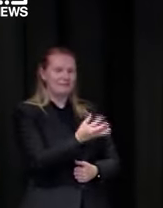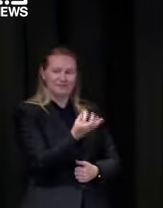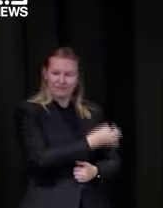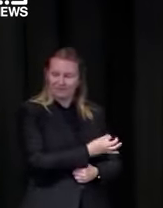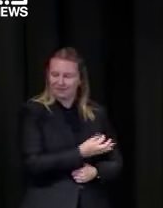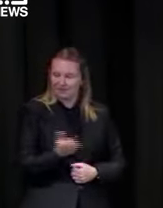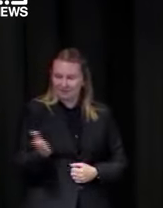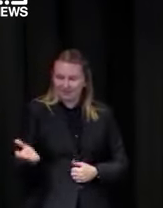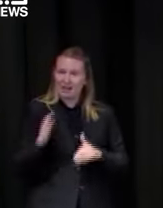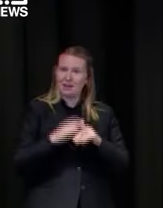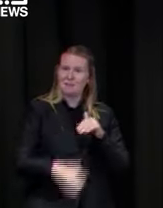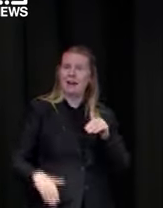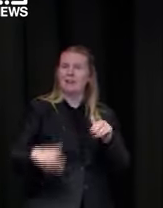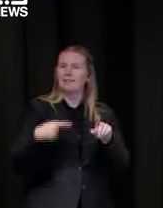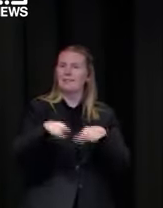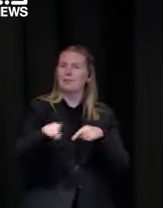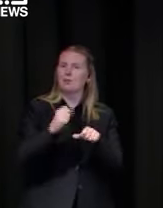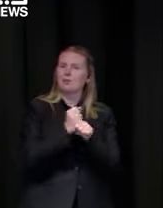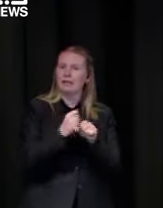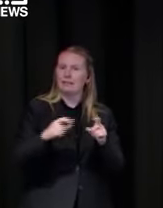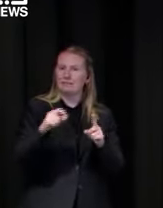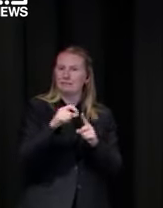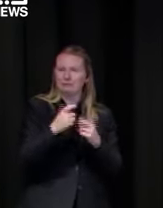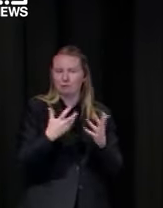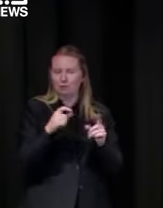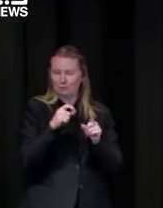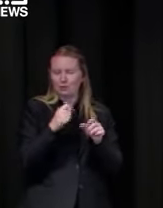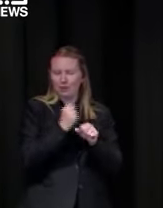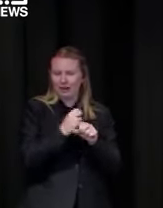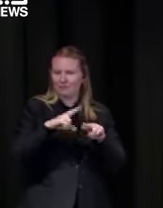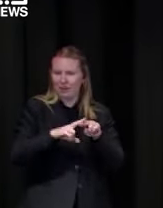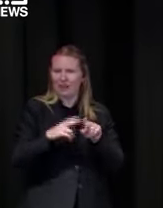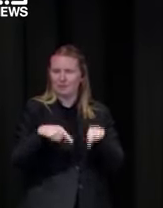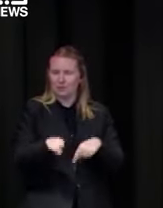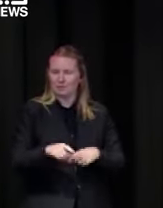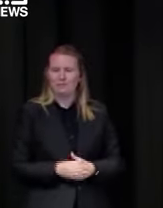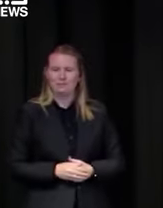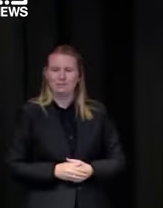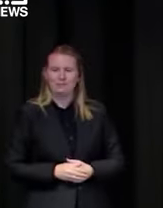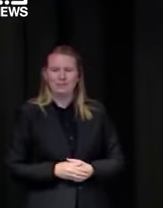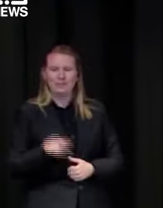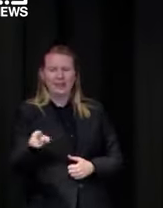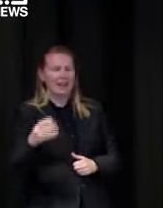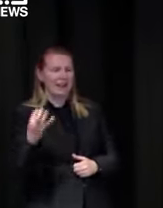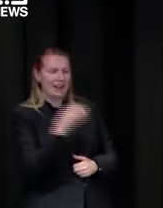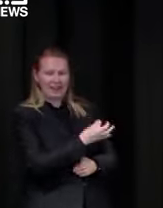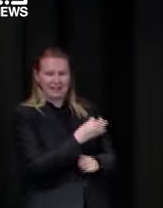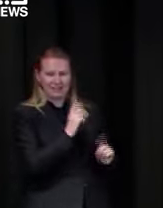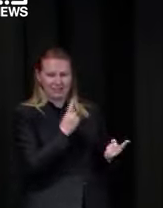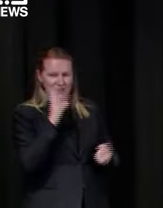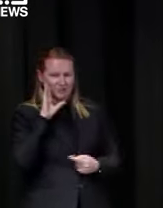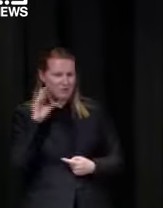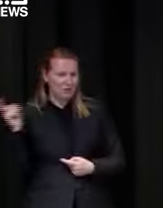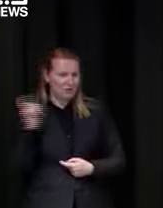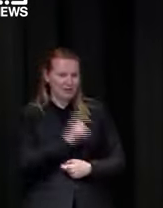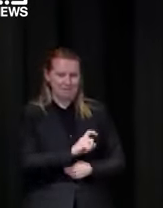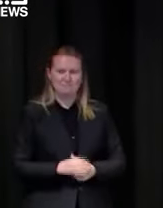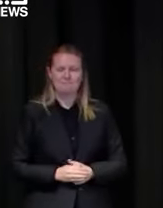minister about the grand final if that's very good should